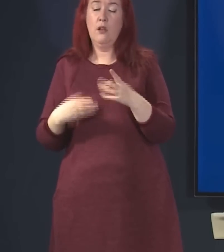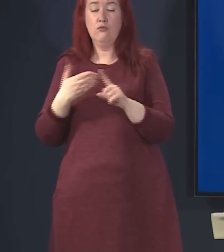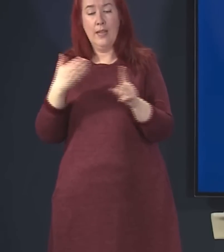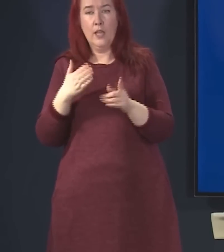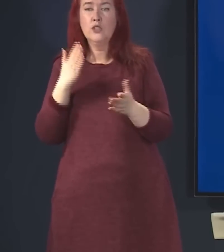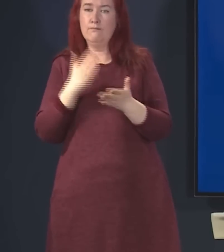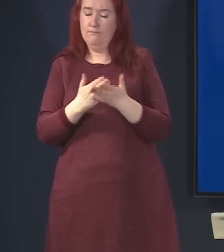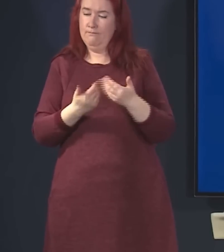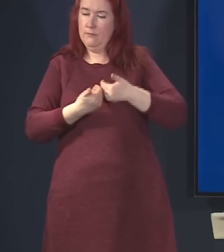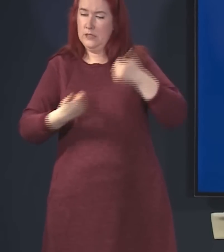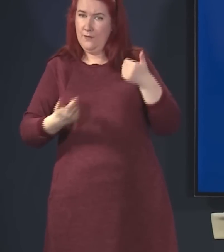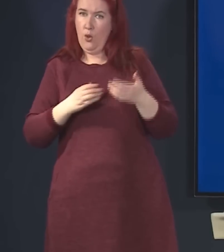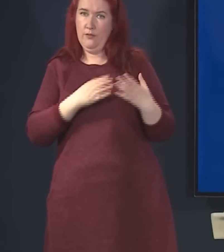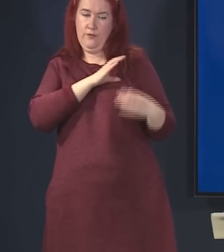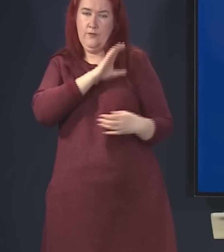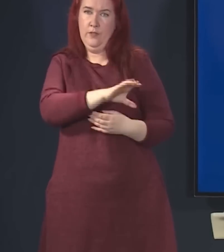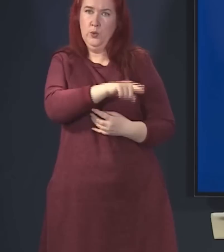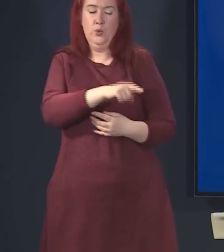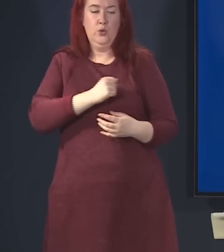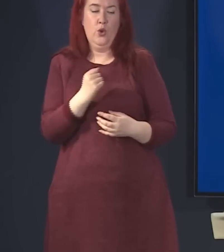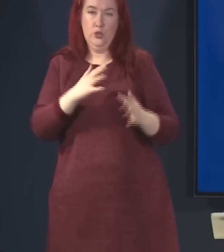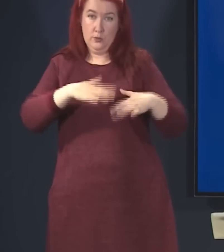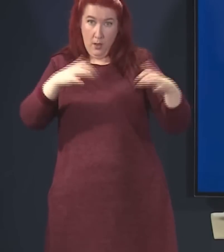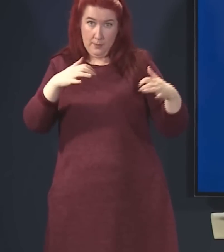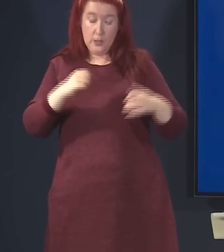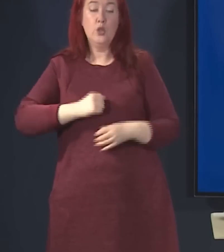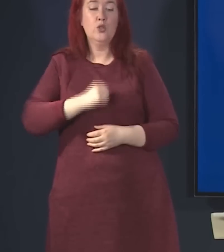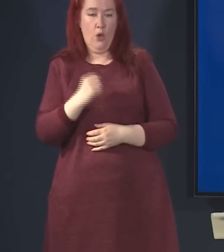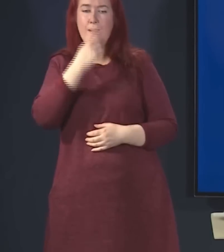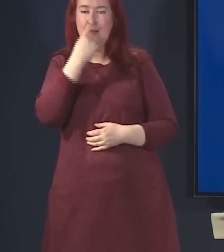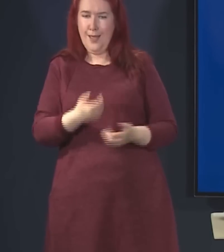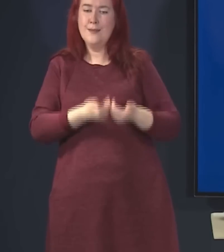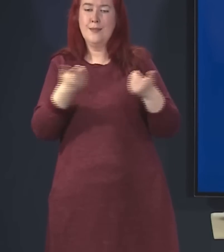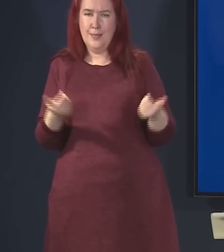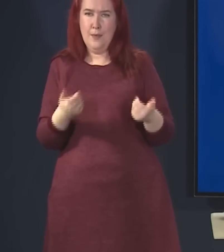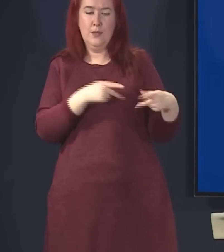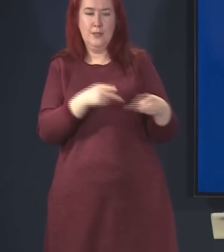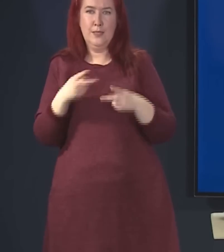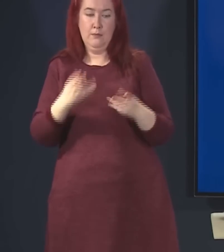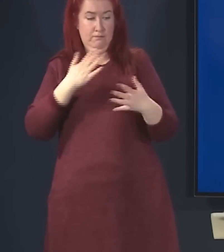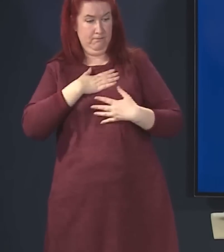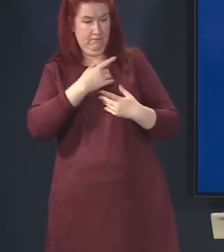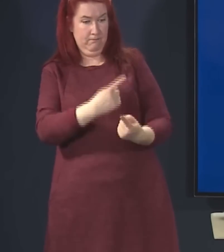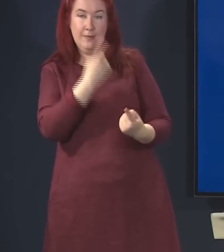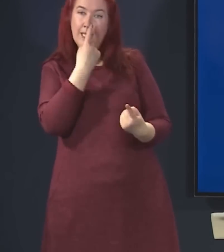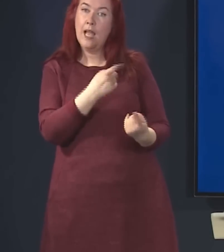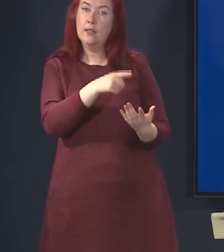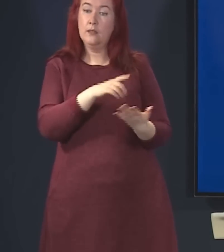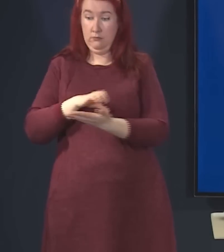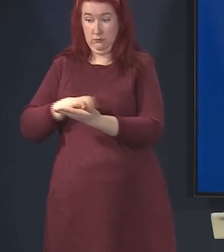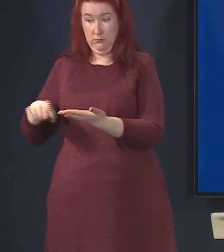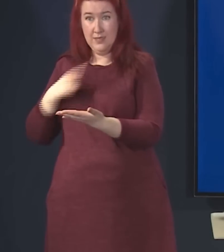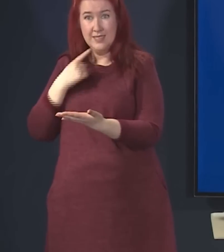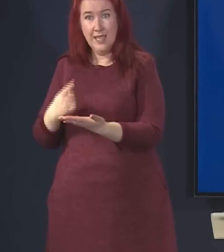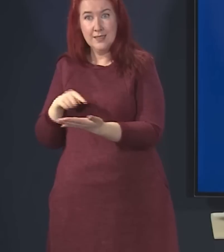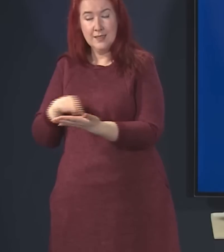to the Scottish Parliament. Scotland can have a separate system of gender recognition if it so chooses. So, back then,